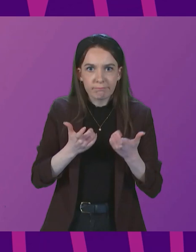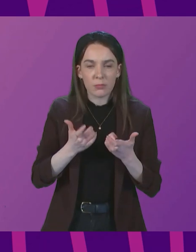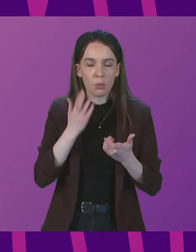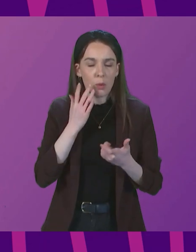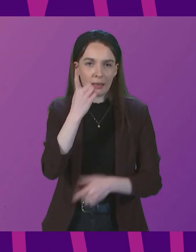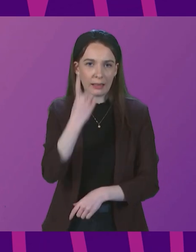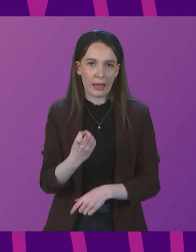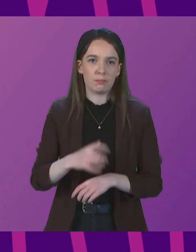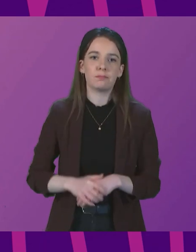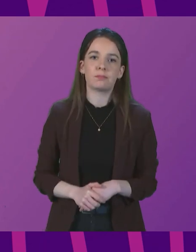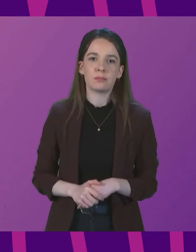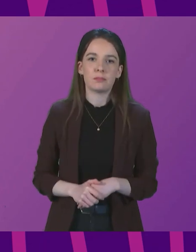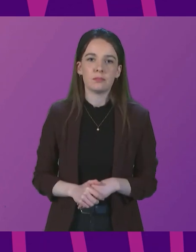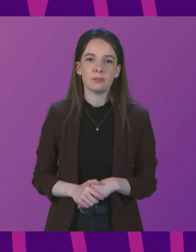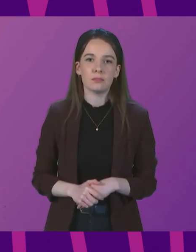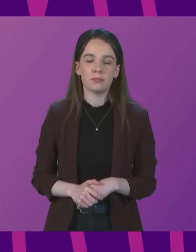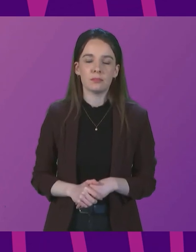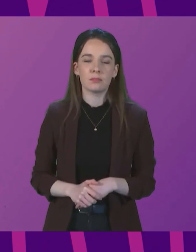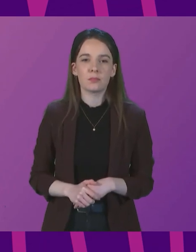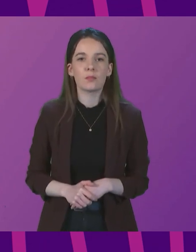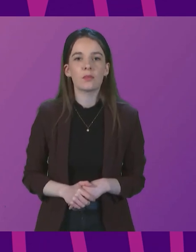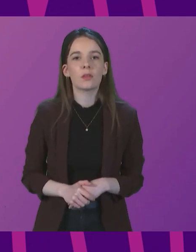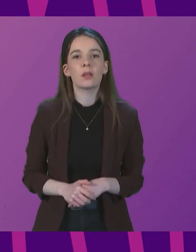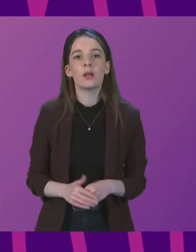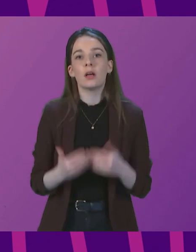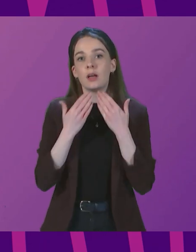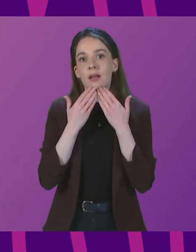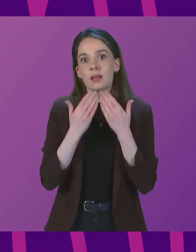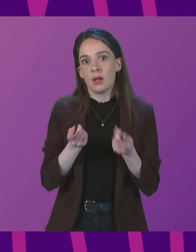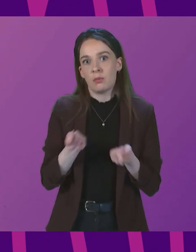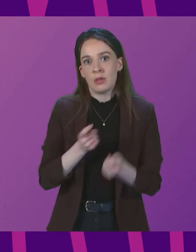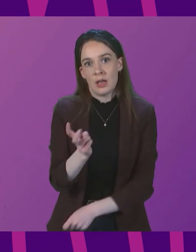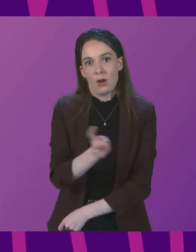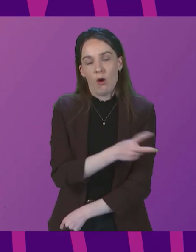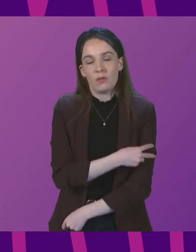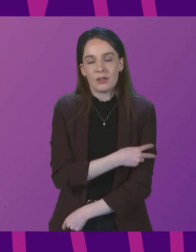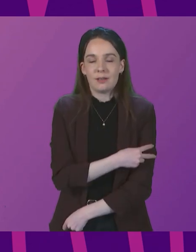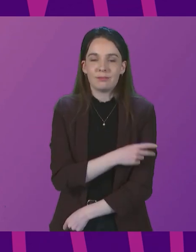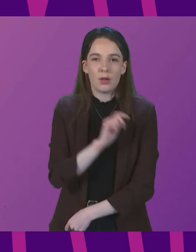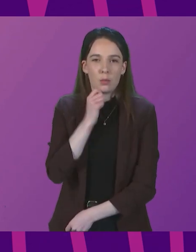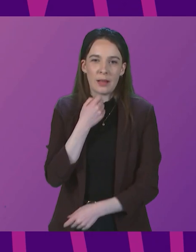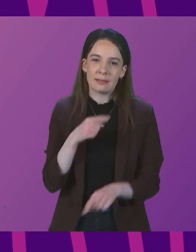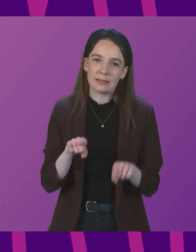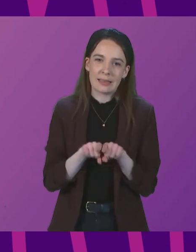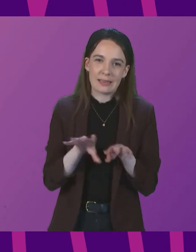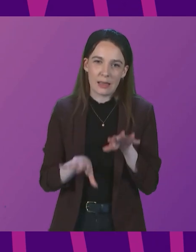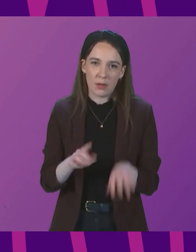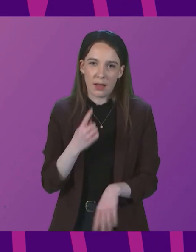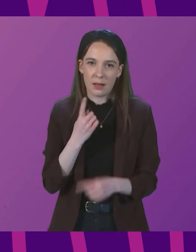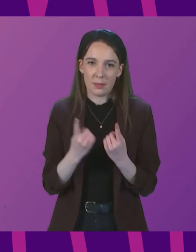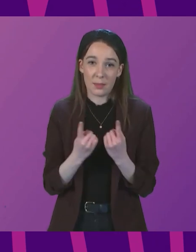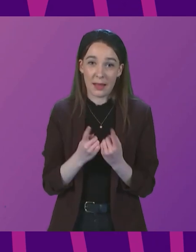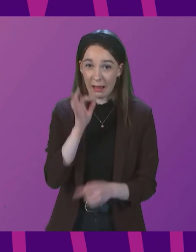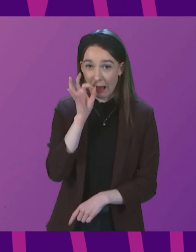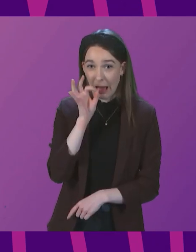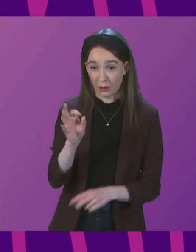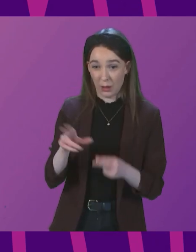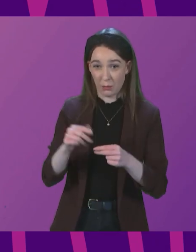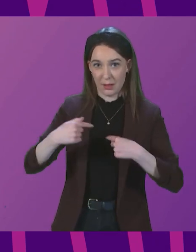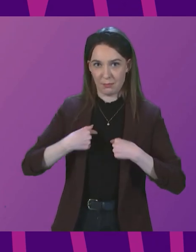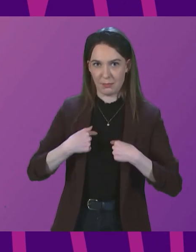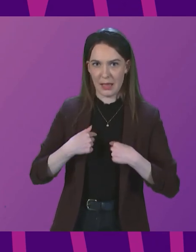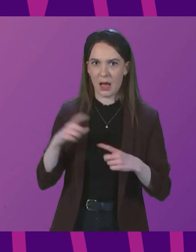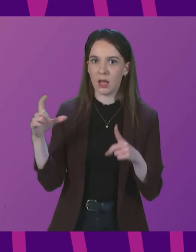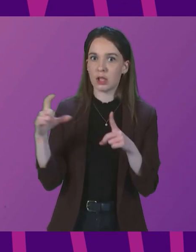to be followed by Murdo Fraser. Thank you very much, because I know they're falling much on the same string. Does the First Minister agree with me that Douglas Ross should